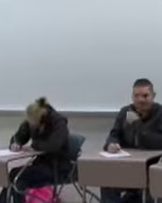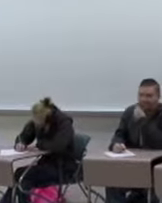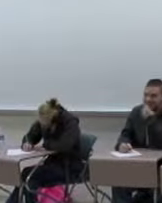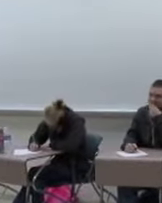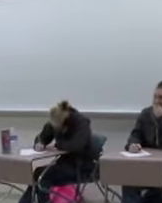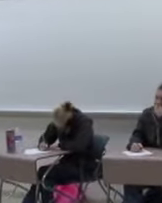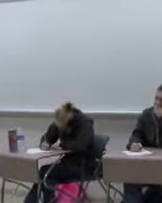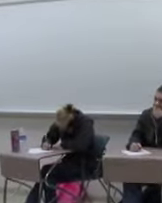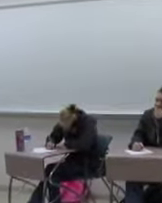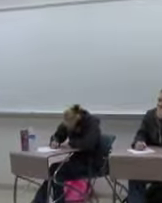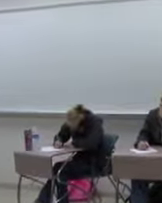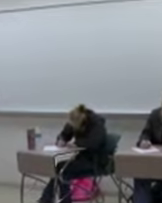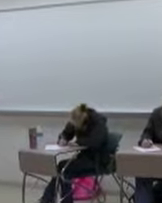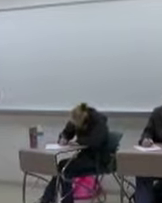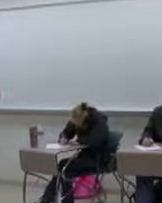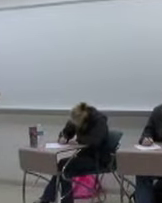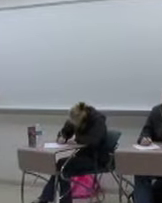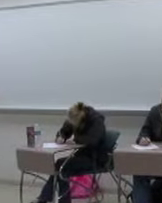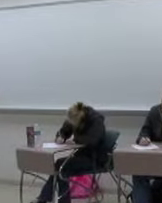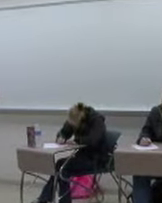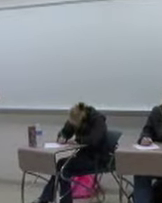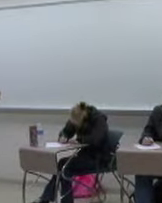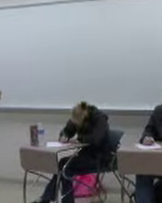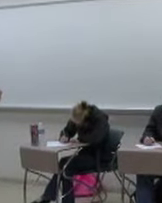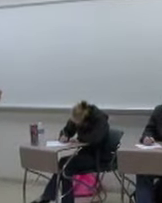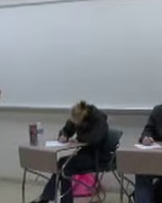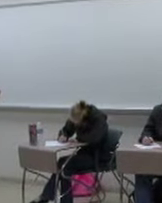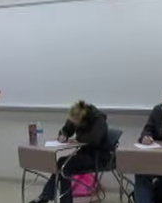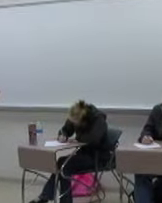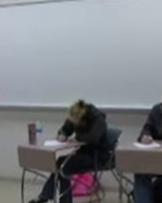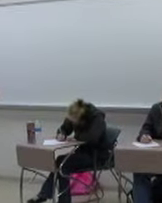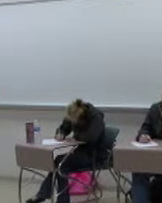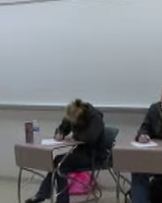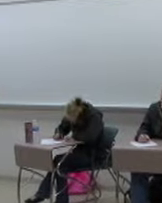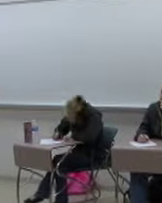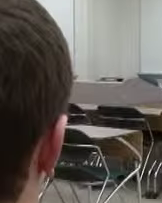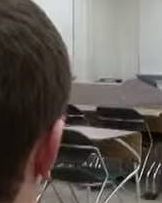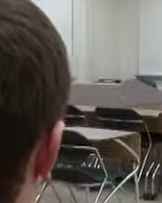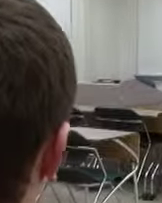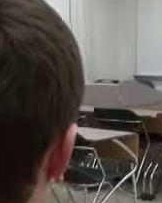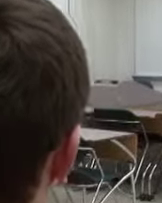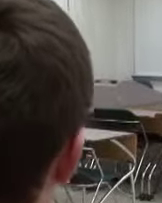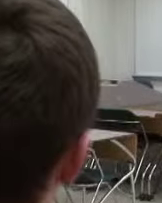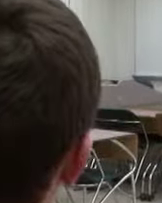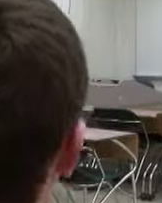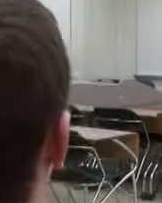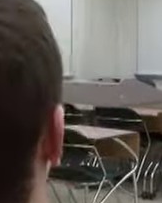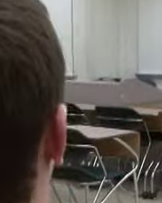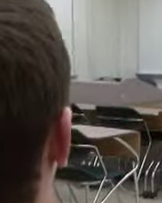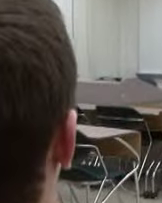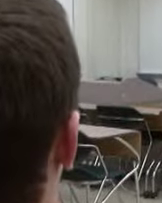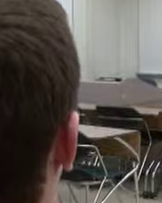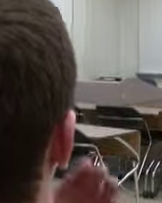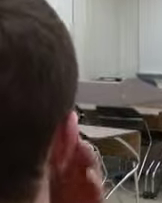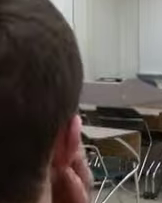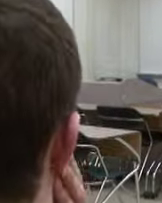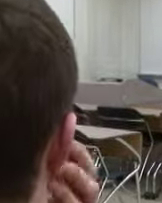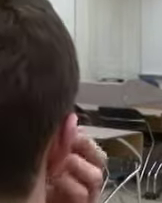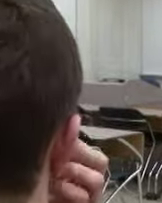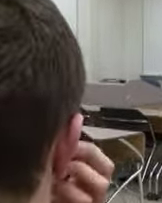We do not use our voices in the classroom. That is the best way to learn American Sign Language. At the beginning, some students